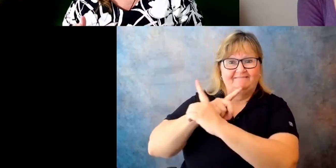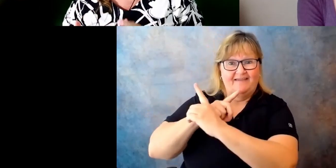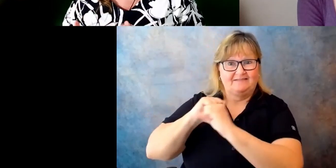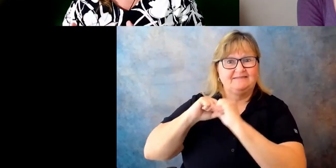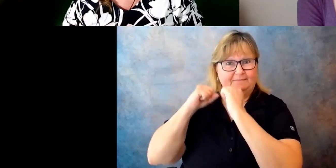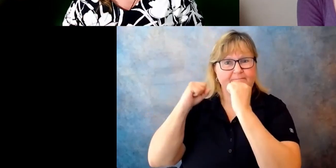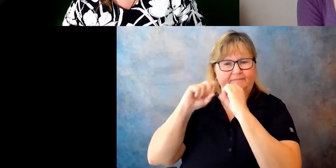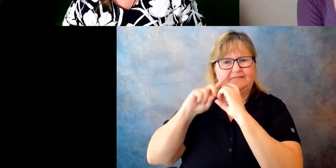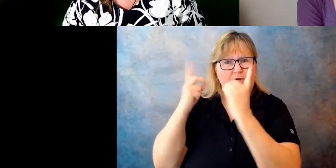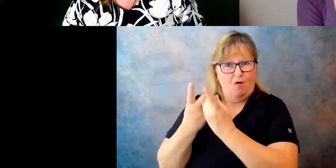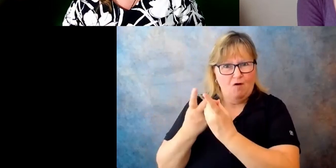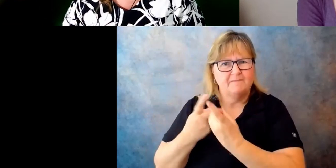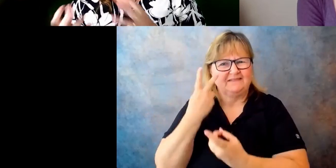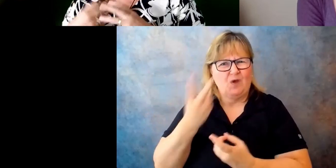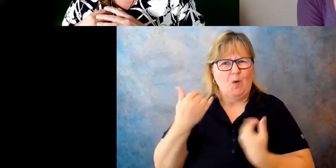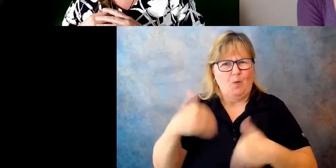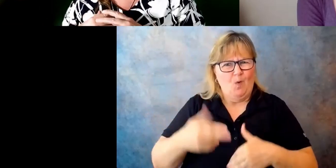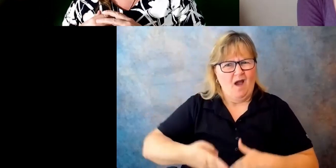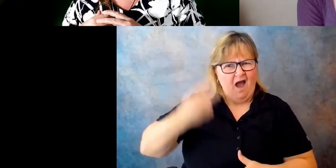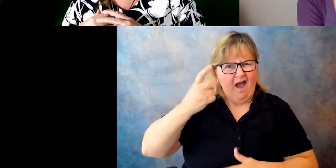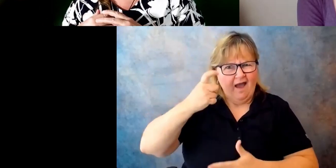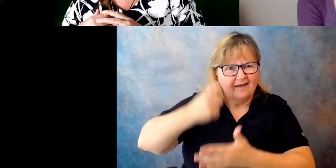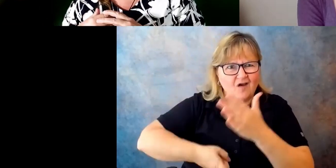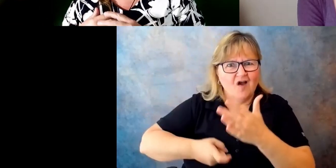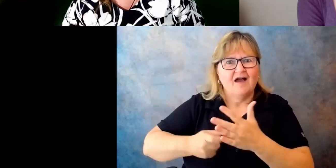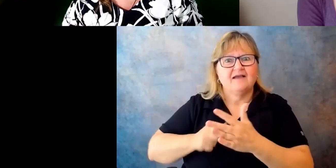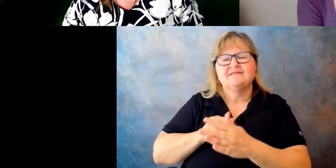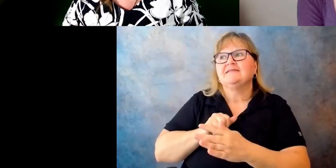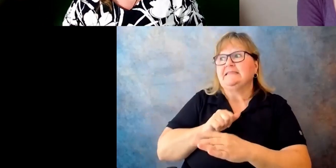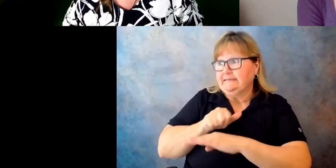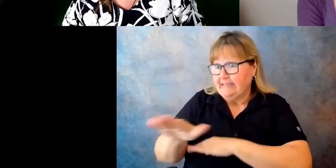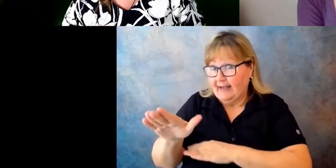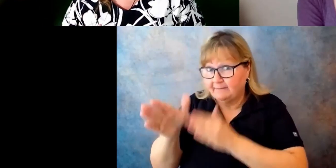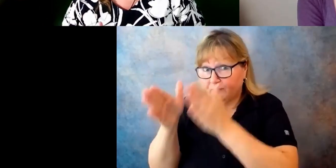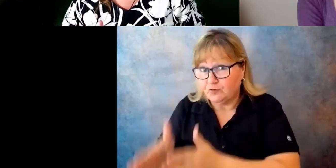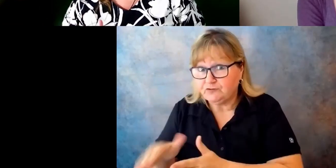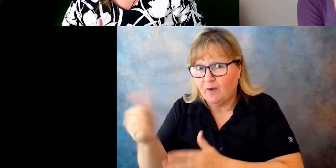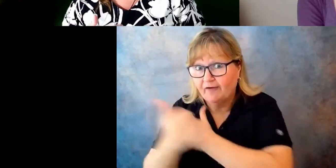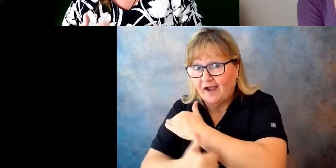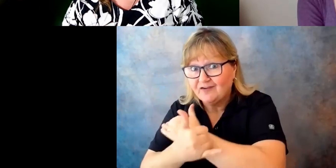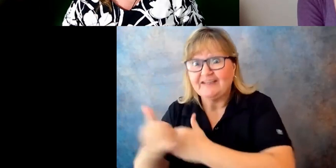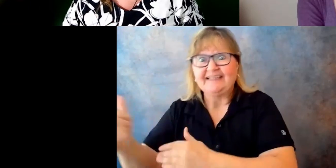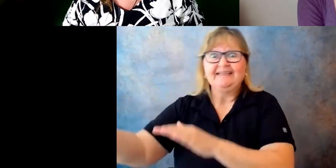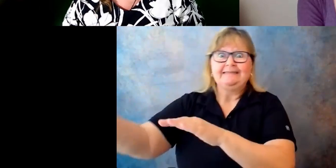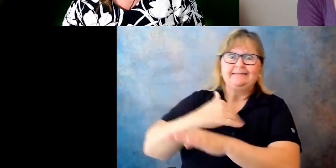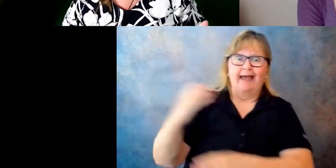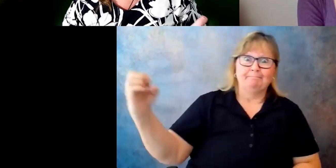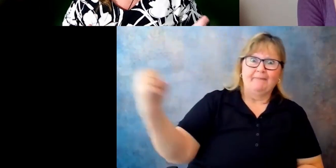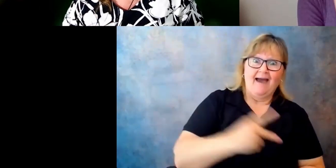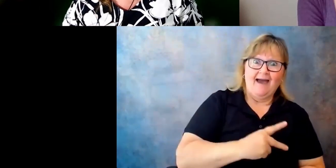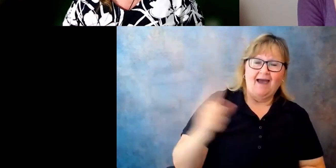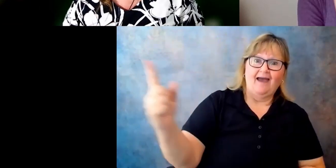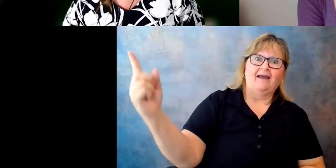a high cost to, to send people back to the US because we've, we've not done our due diligence